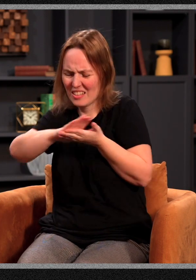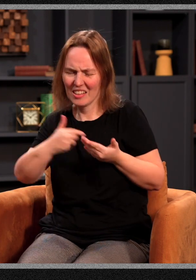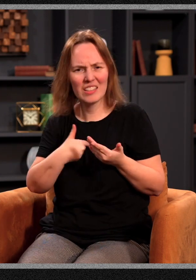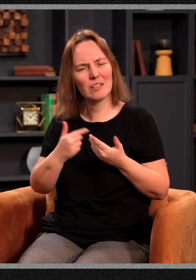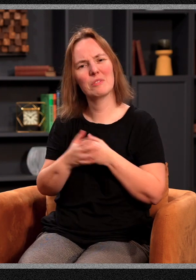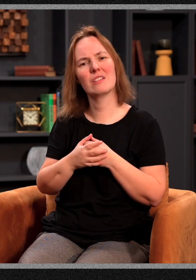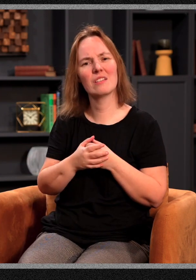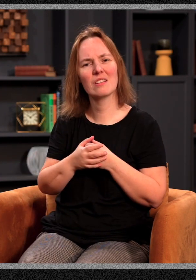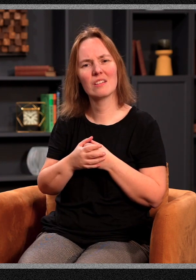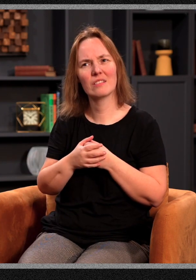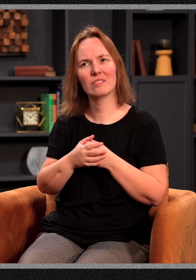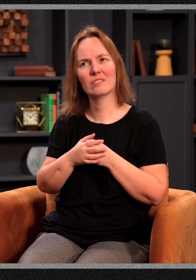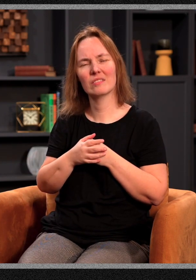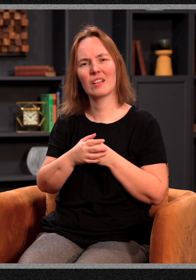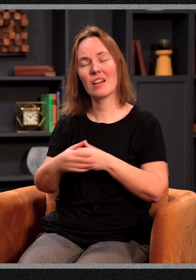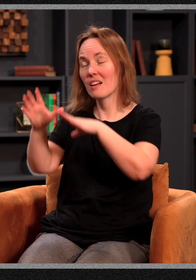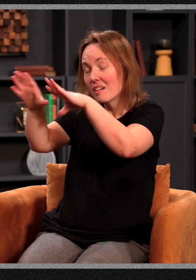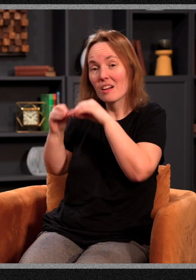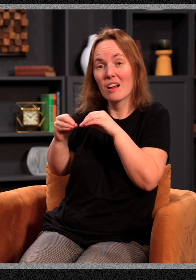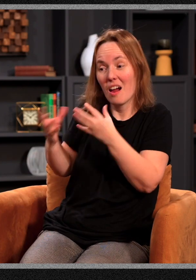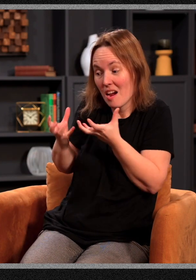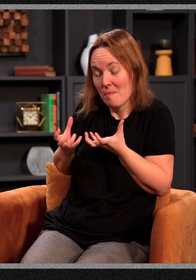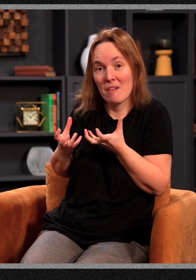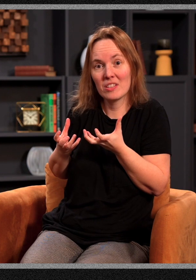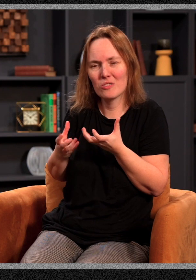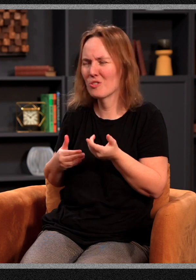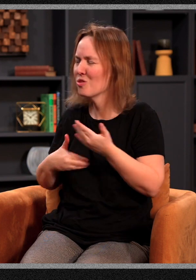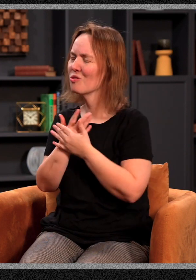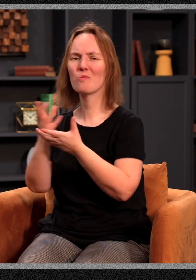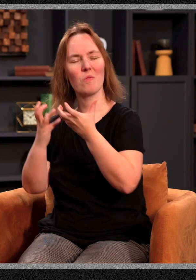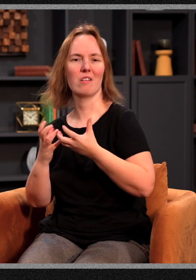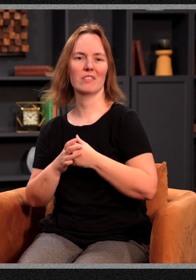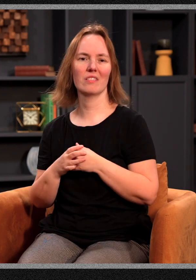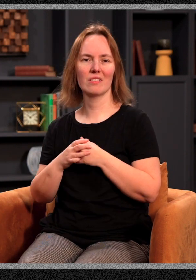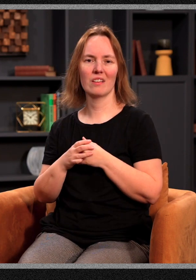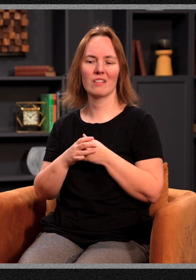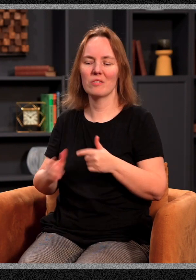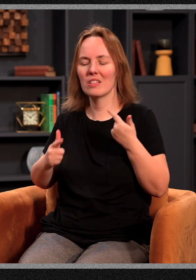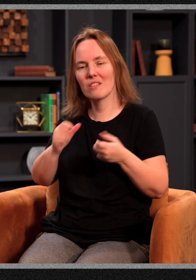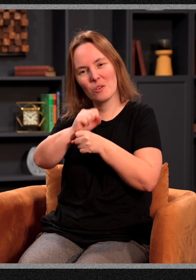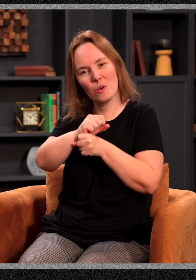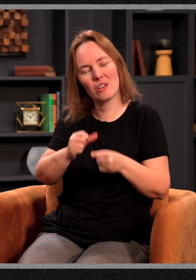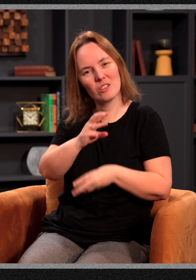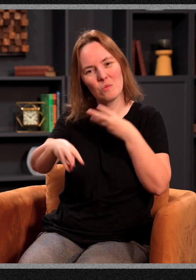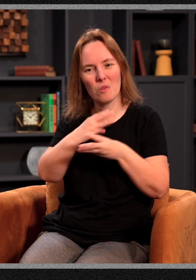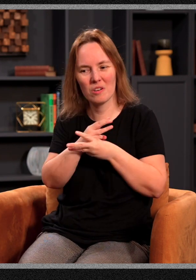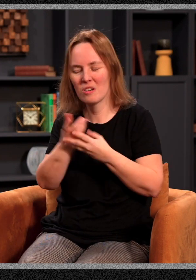me, and I'm just acquiring those new appetites. And so, oftentimes, as we just live and work in this world and try our best to